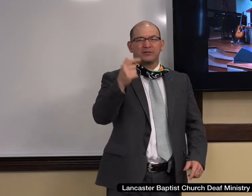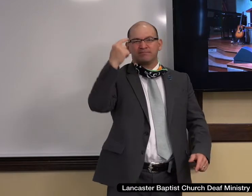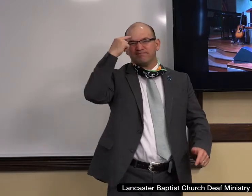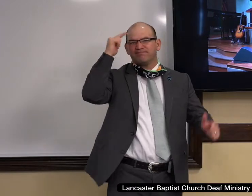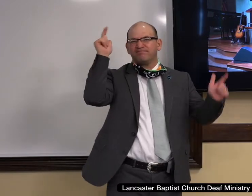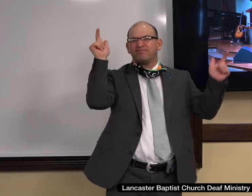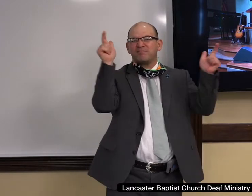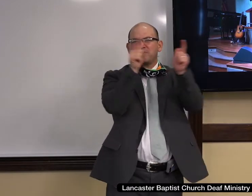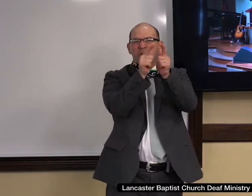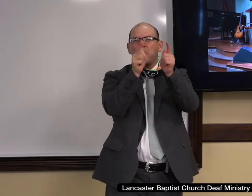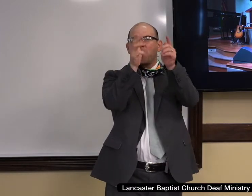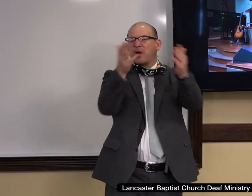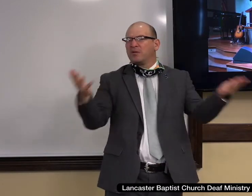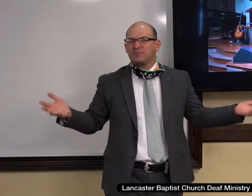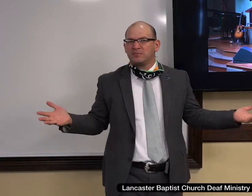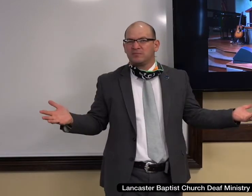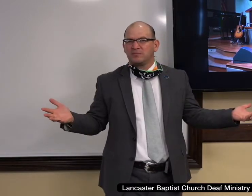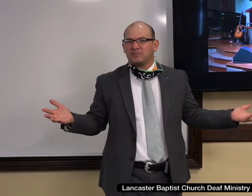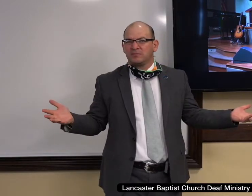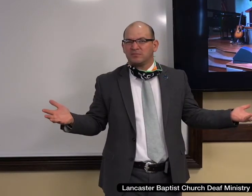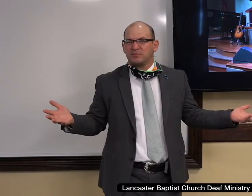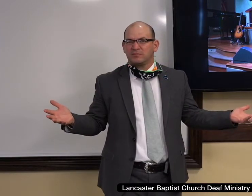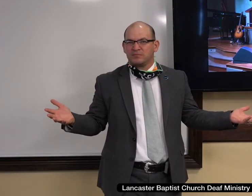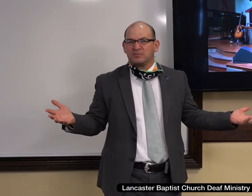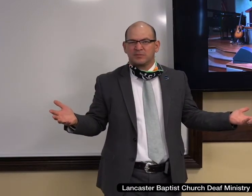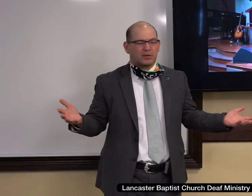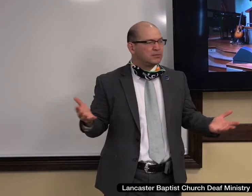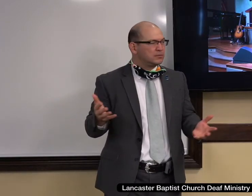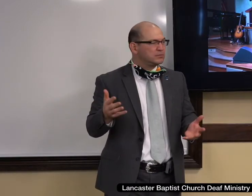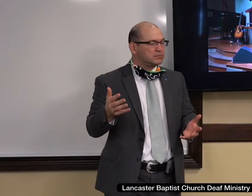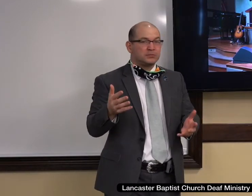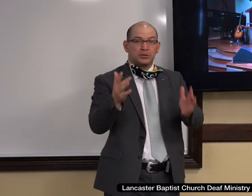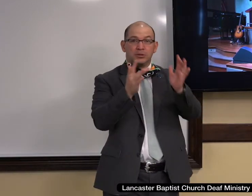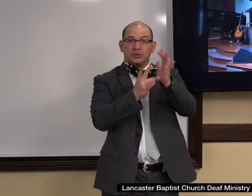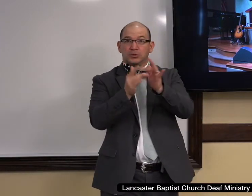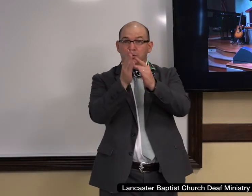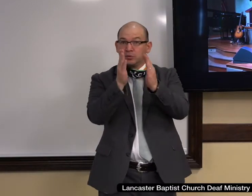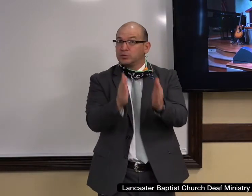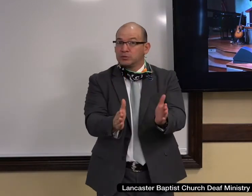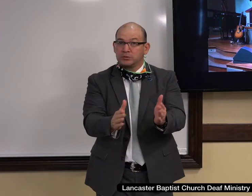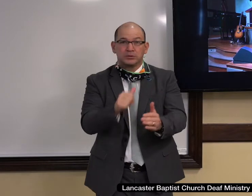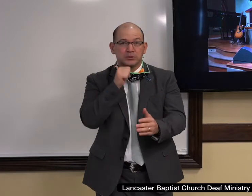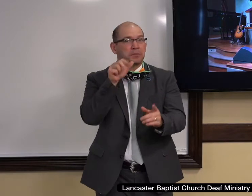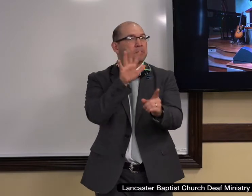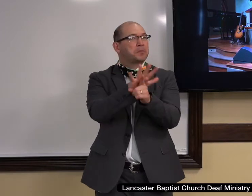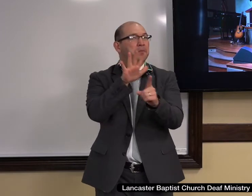Someone says, well, I don't want that. I'll never get a promotion at work. Therefore, COVID's my back door out of church.